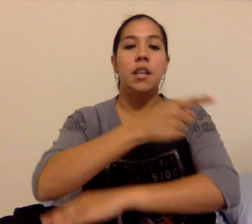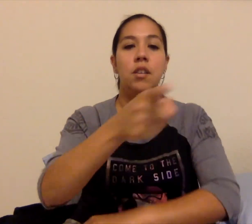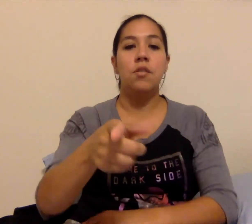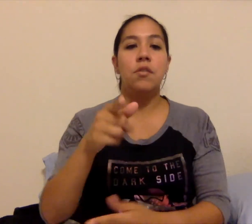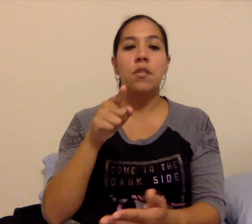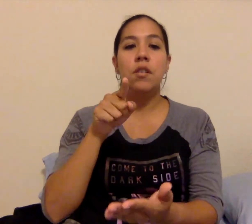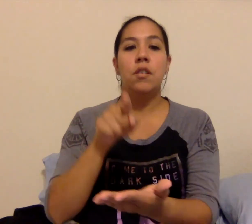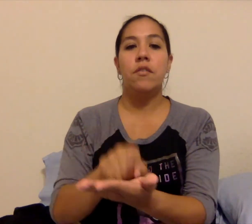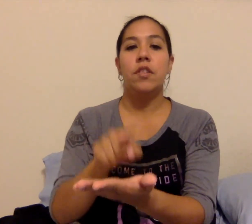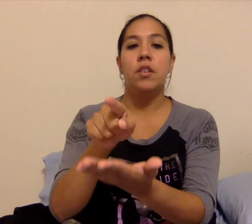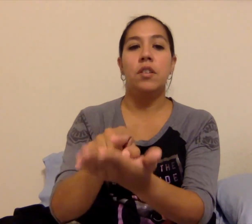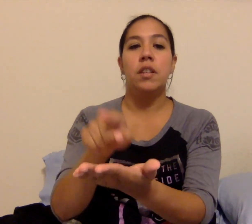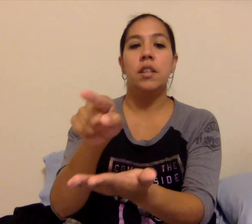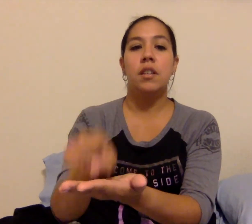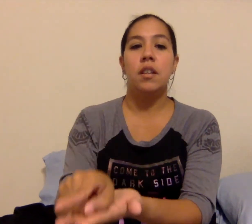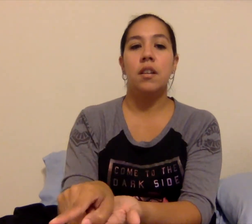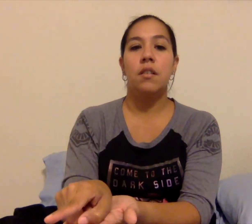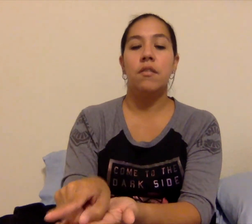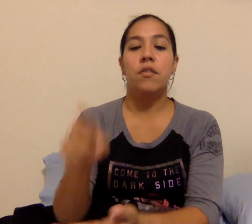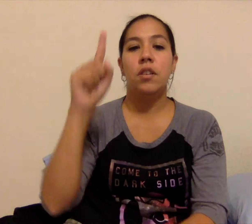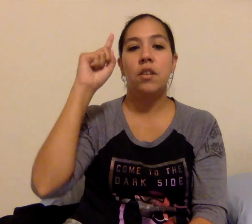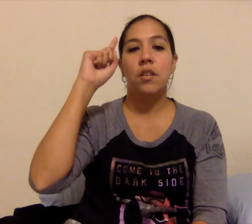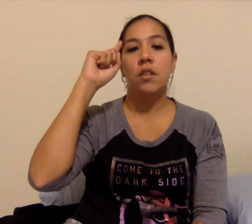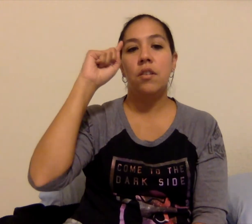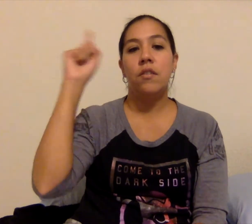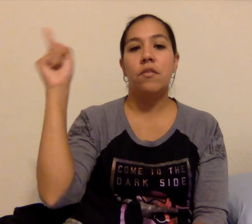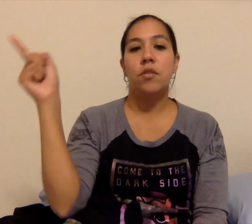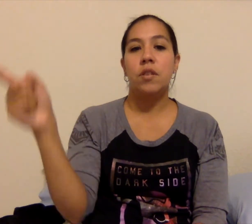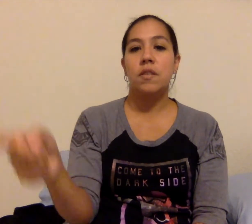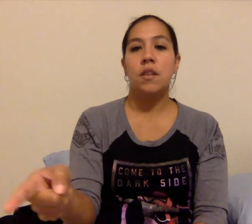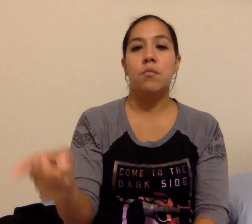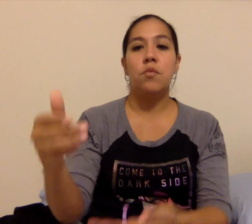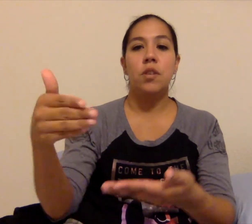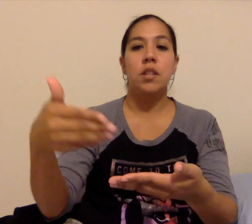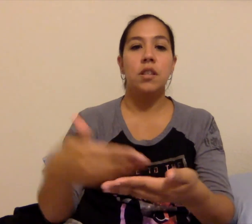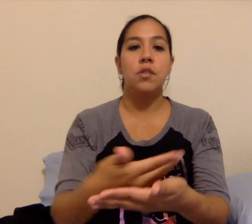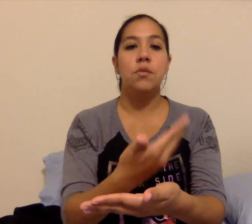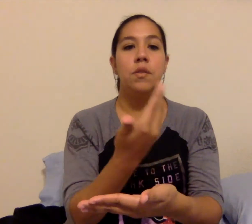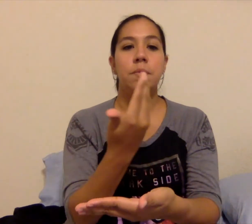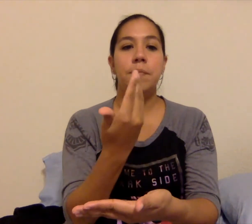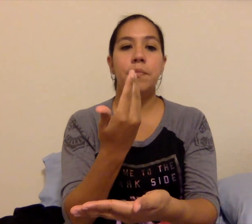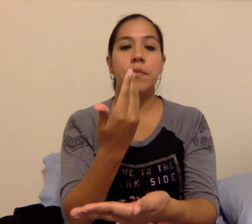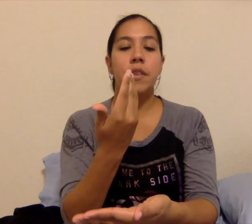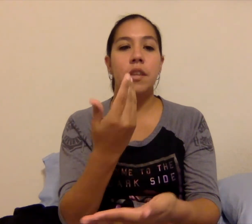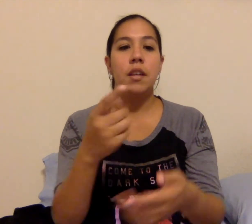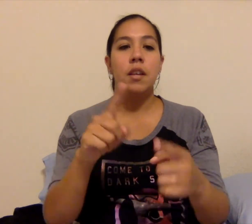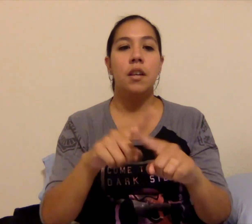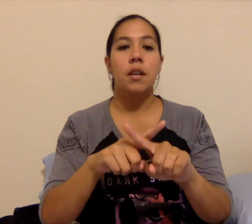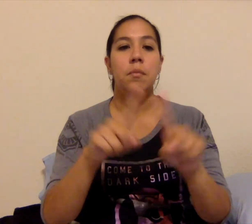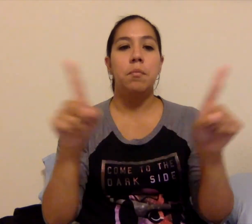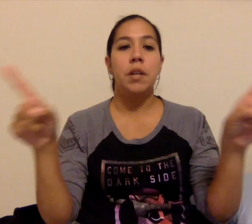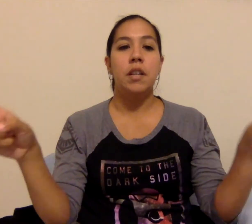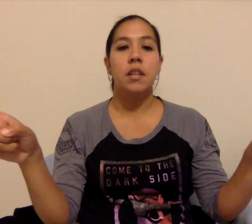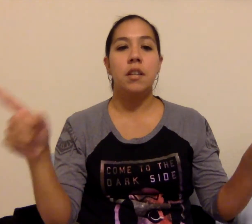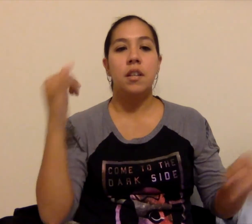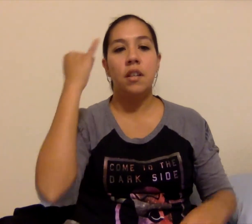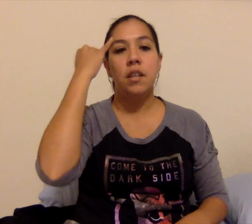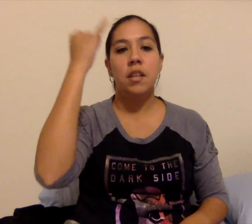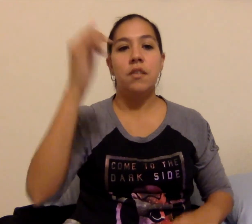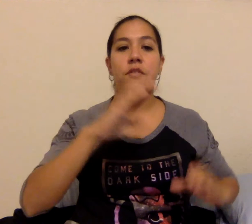you'd fall in love with someone new. But if